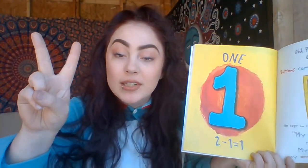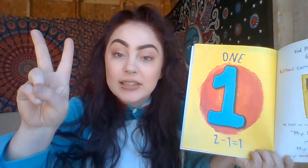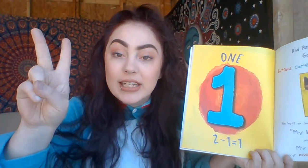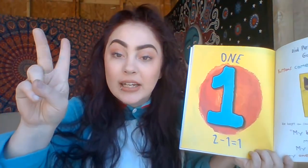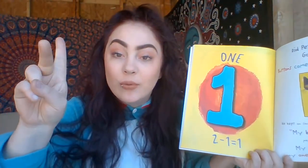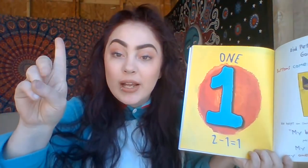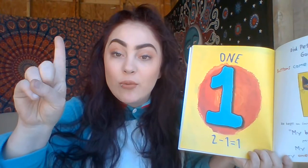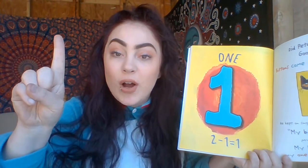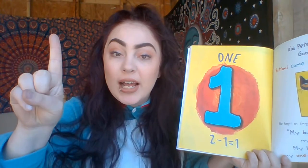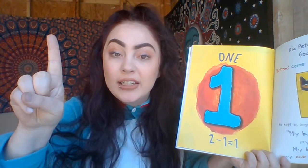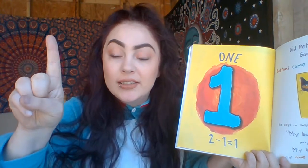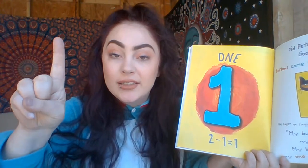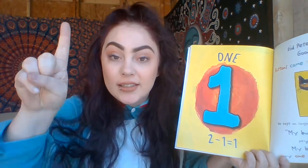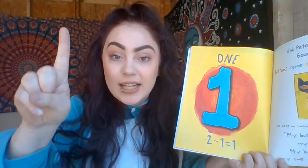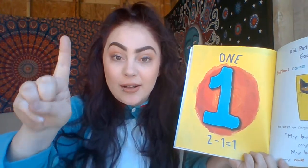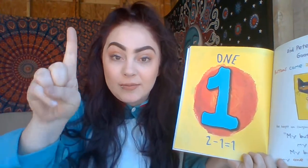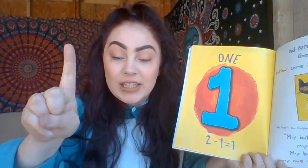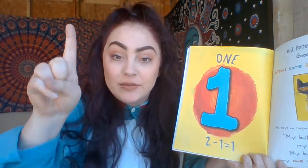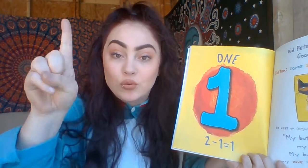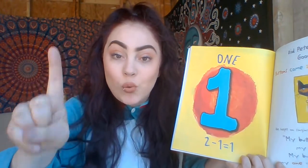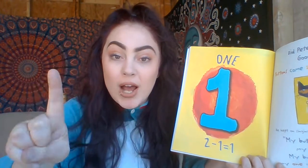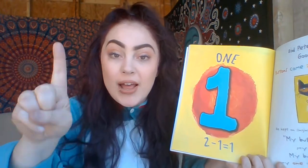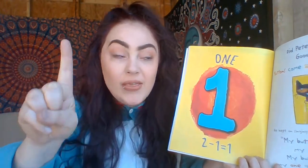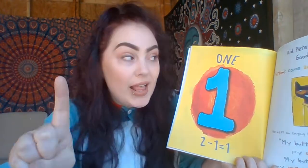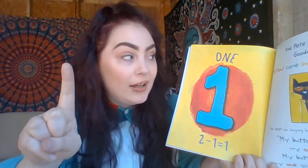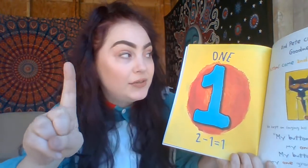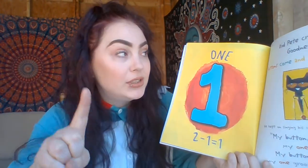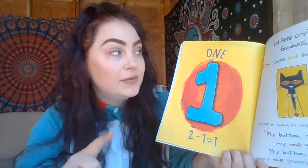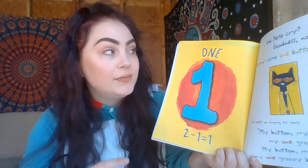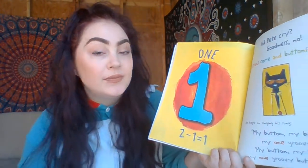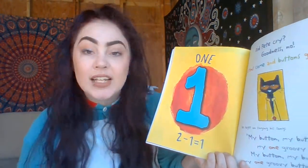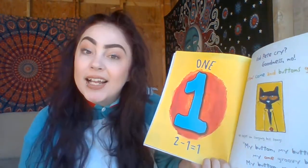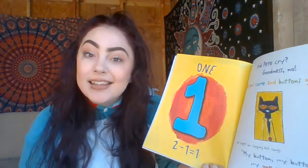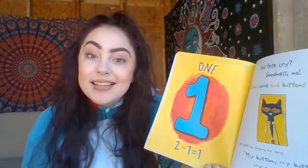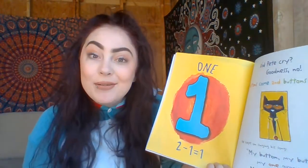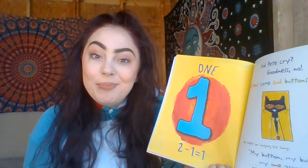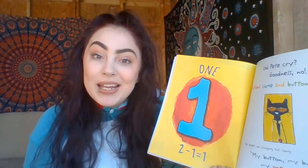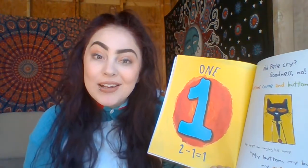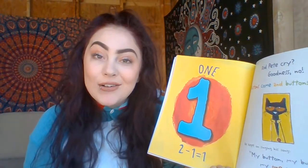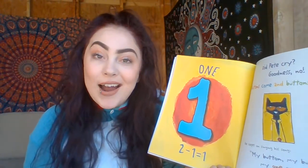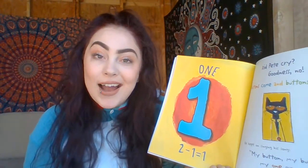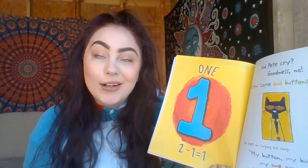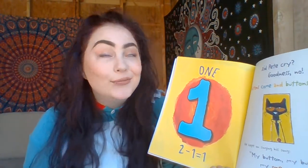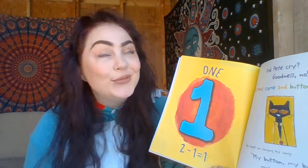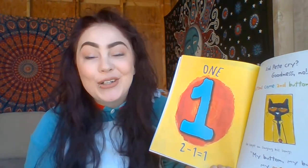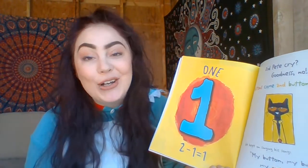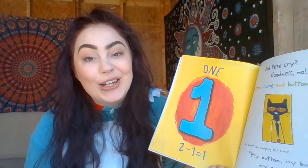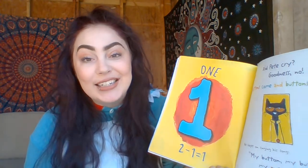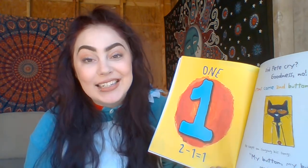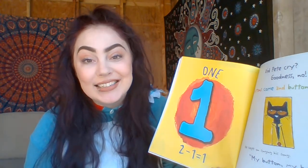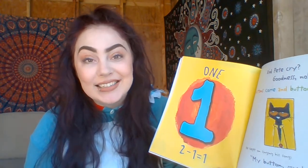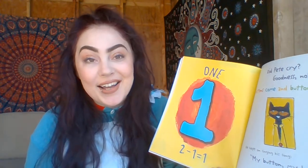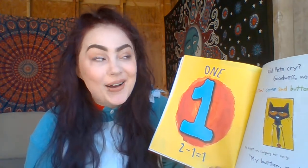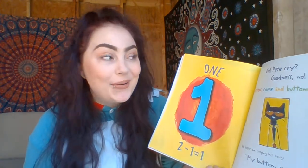take away one. That means one left. Did Pete cry? Goodness, no.